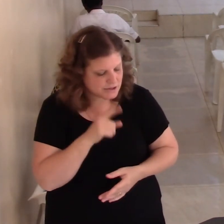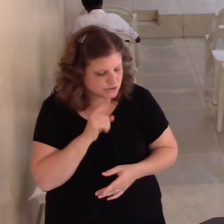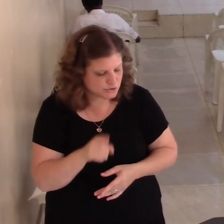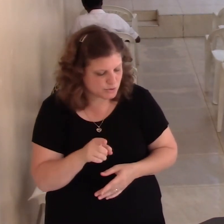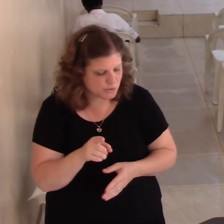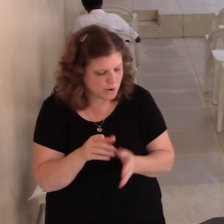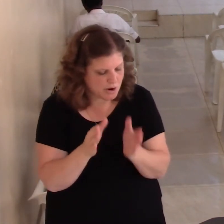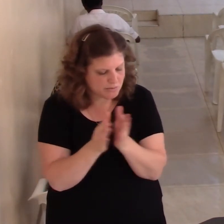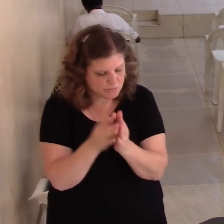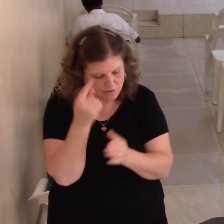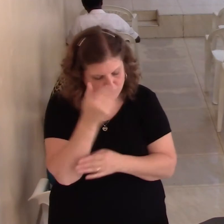Which way?